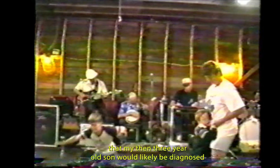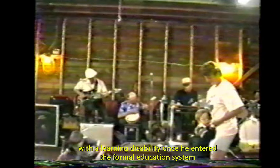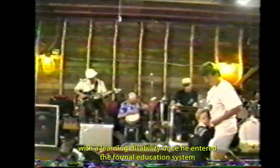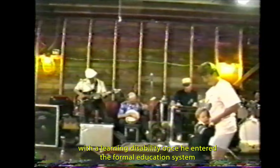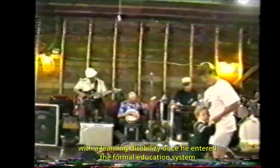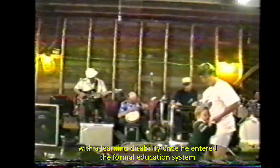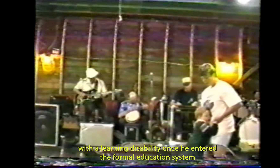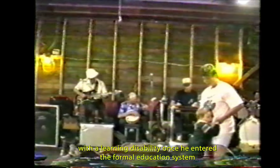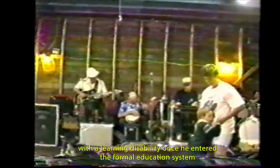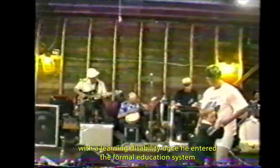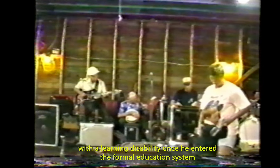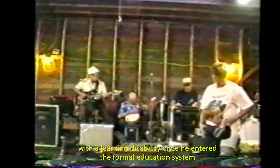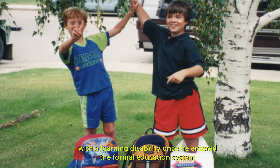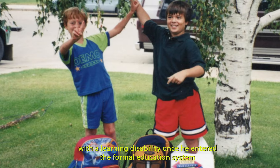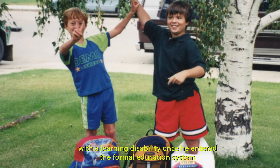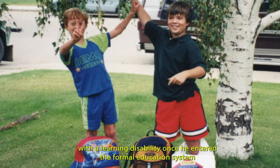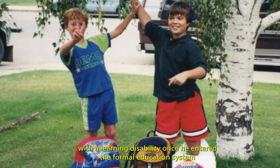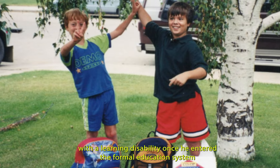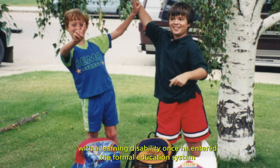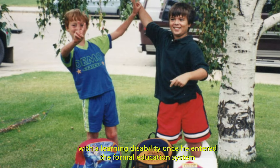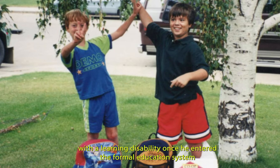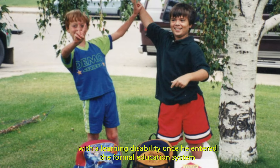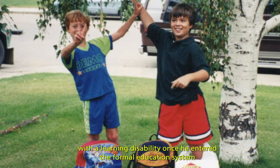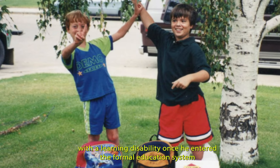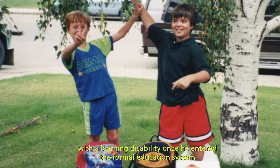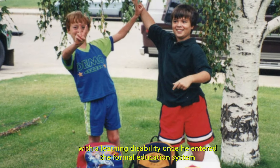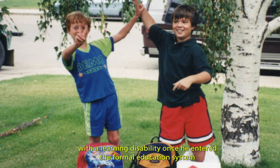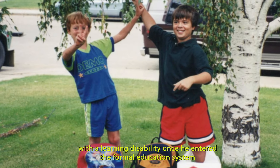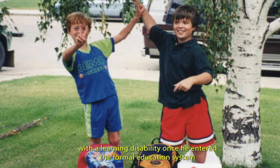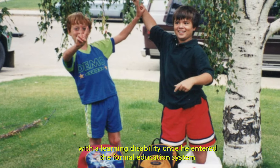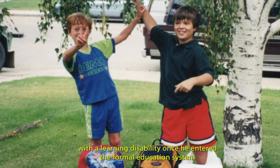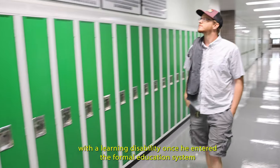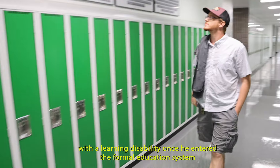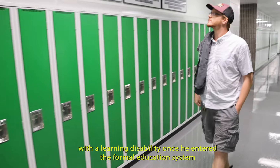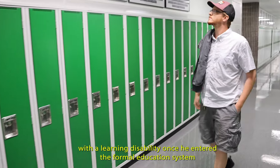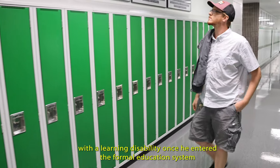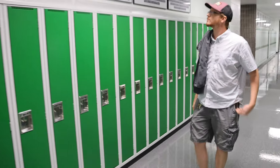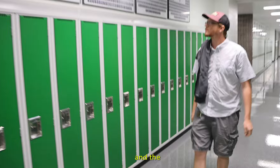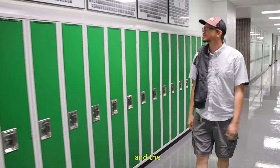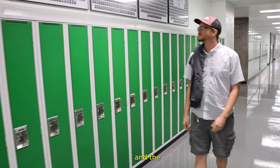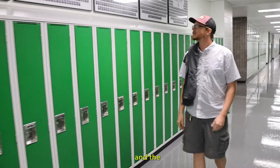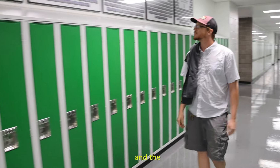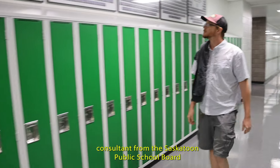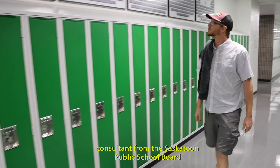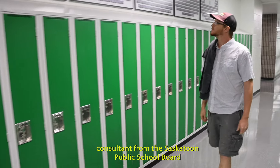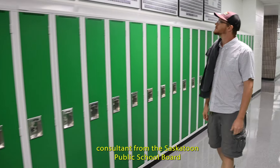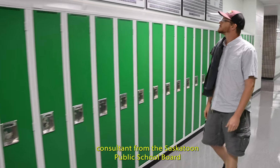with a learning disability once he entered the formal education system. And the consultant from